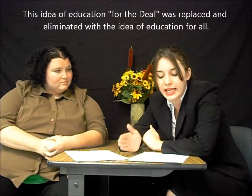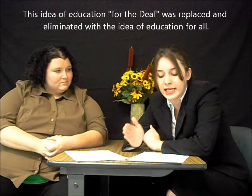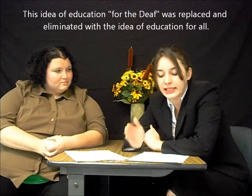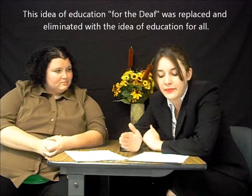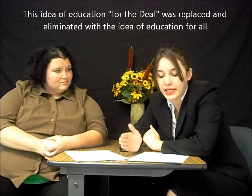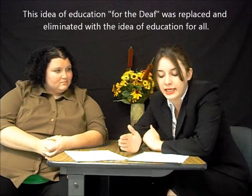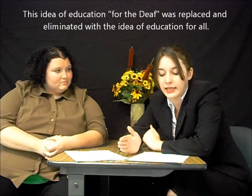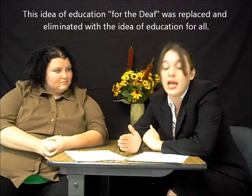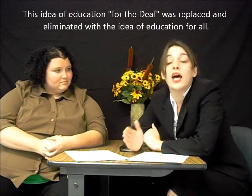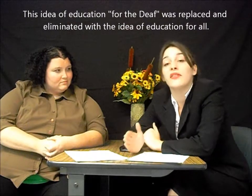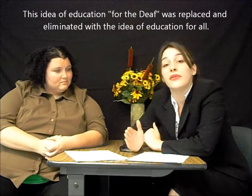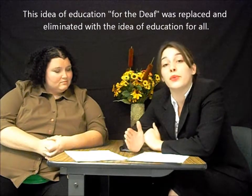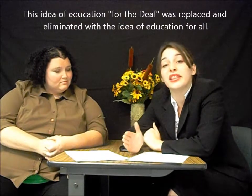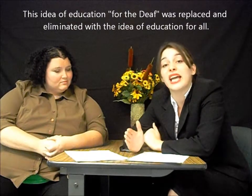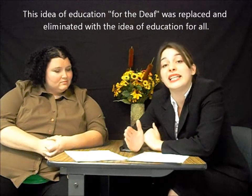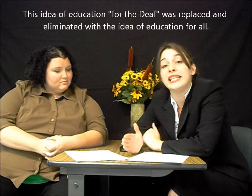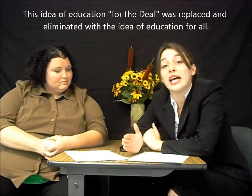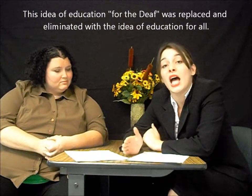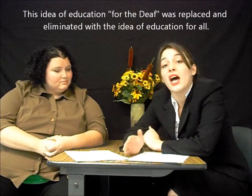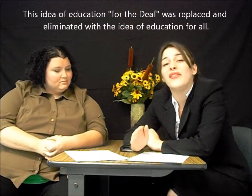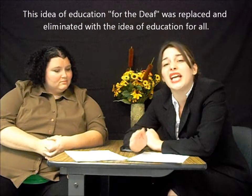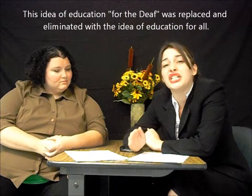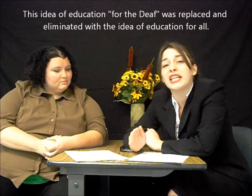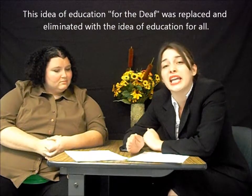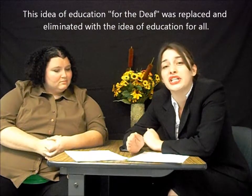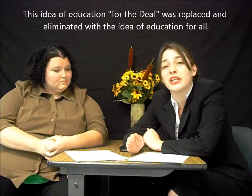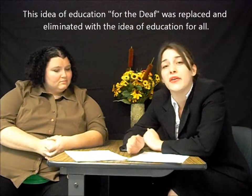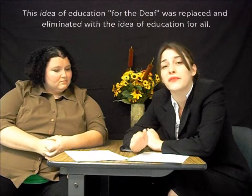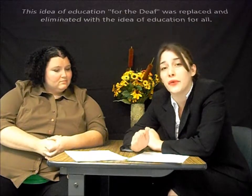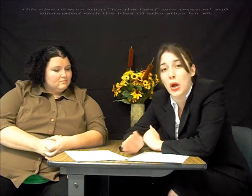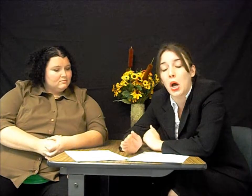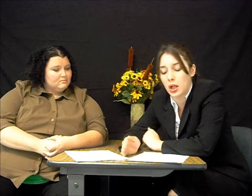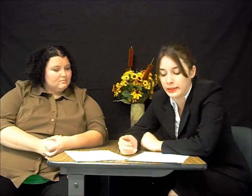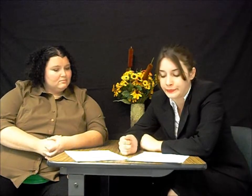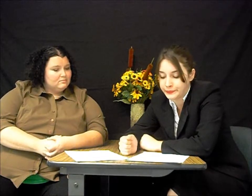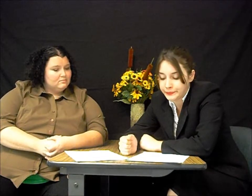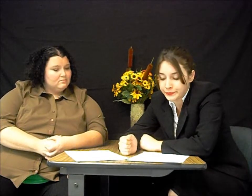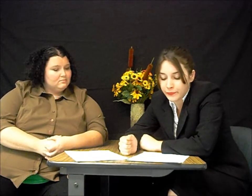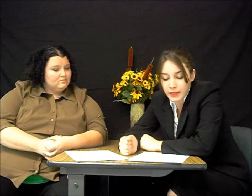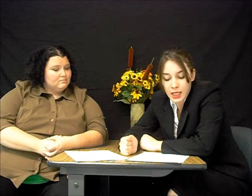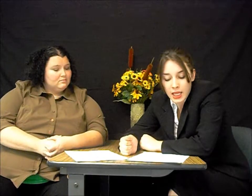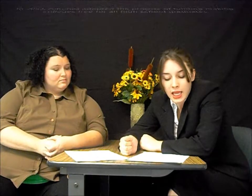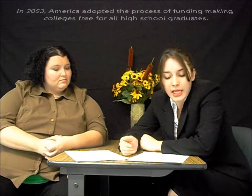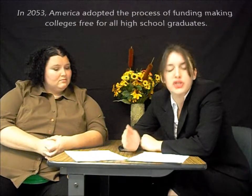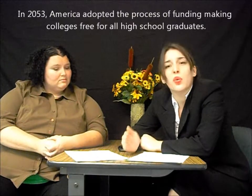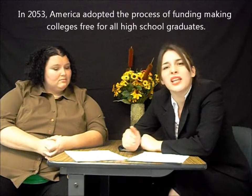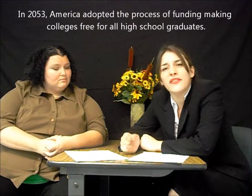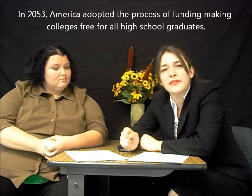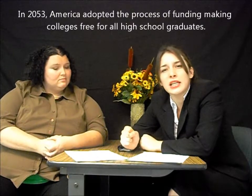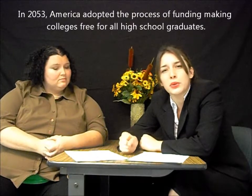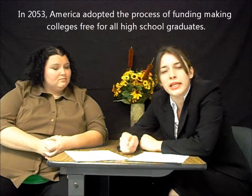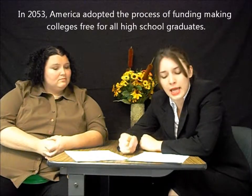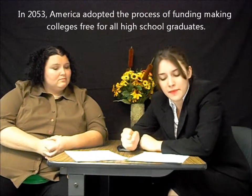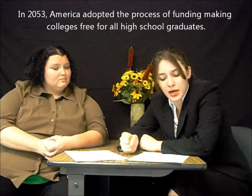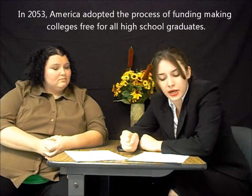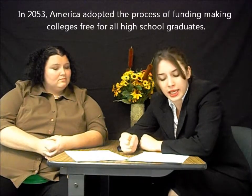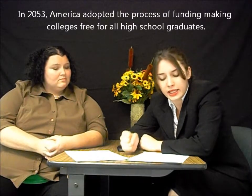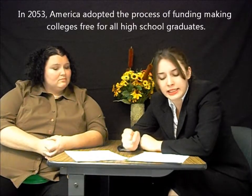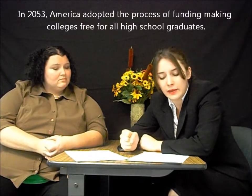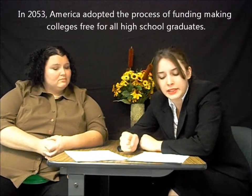eliminated with the idea of education for all. In 2053 America adopted the